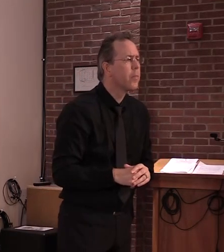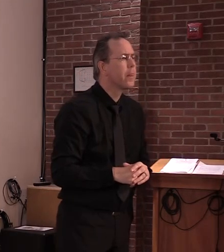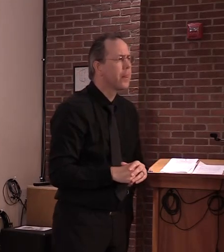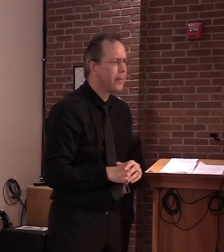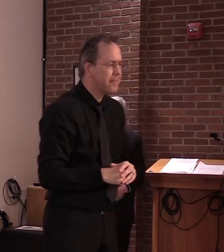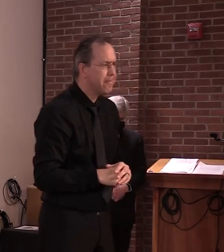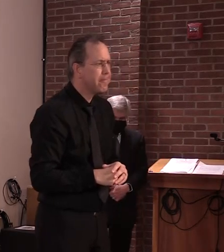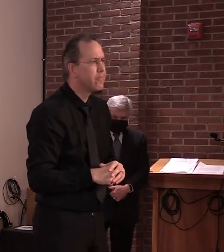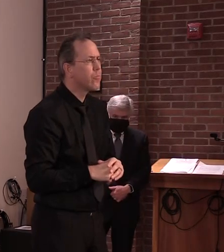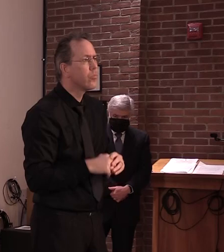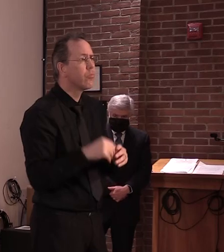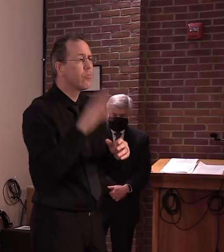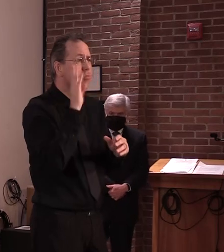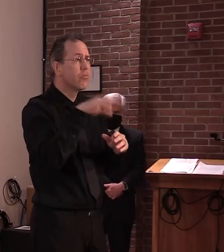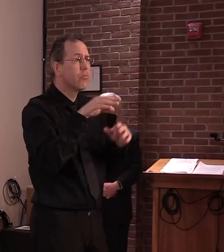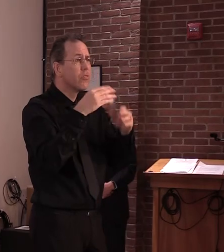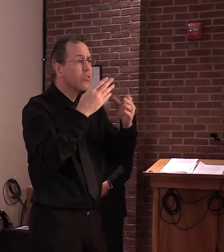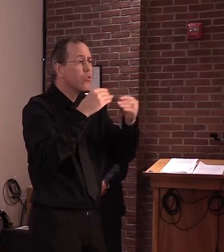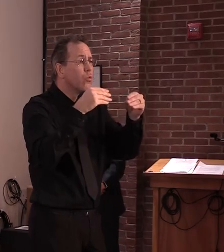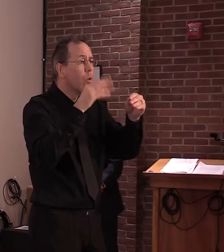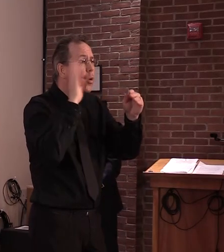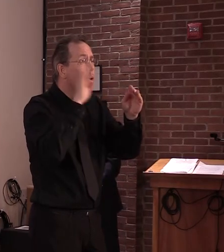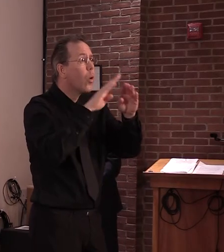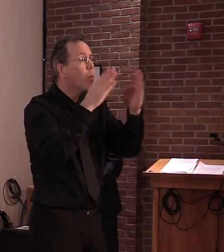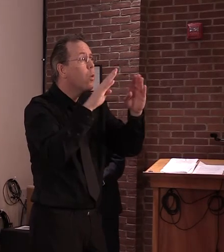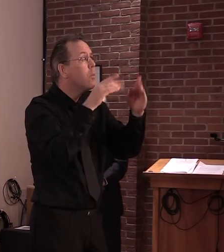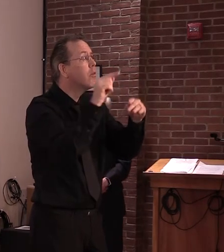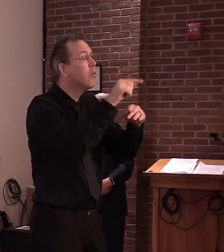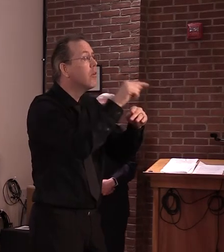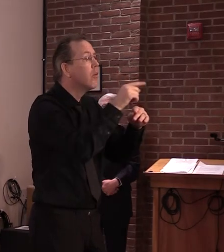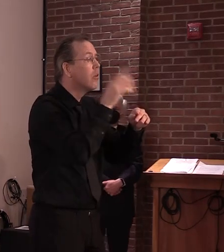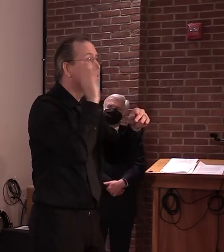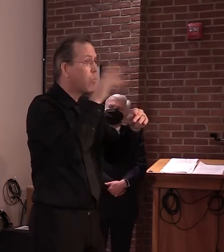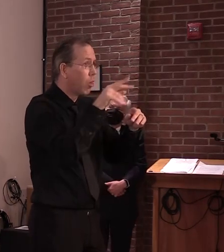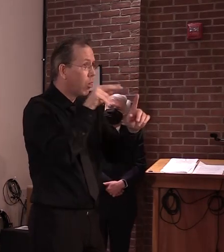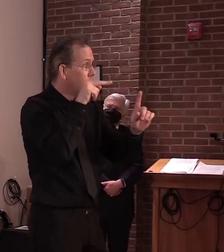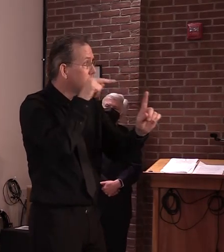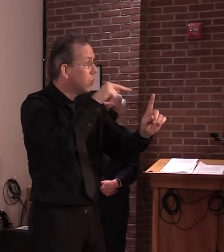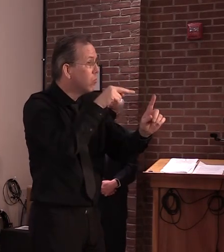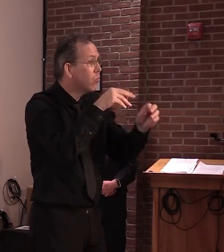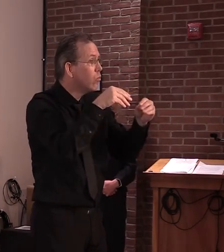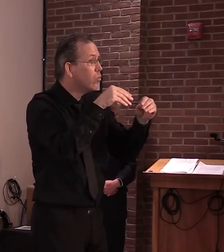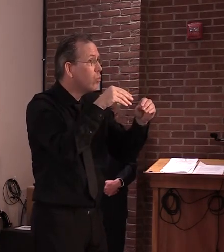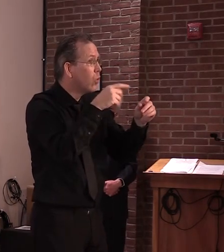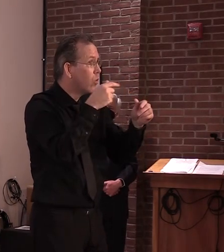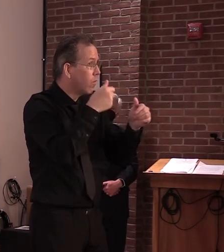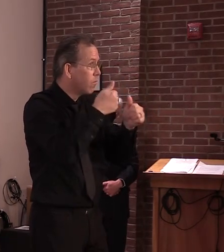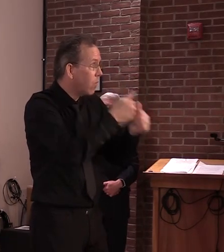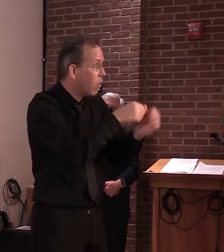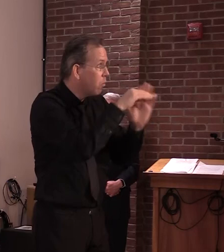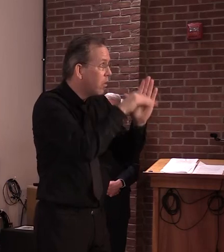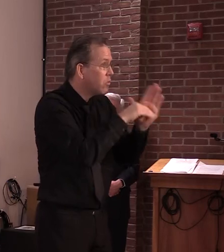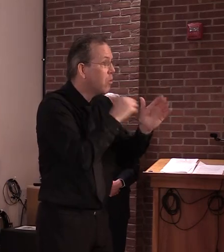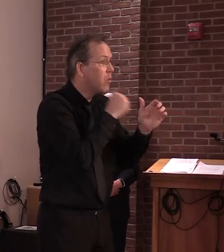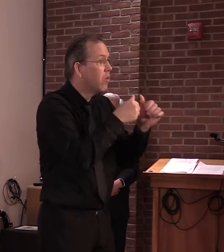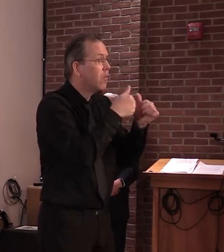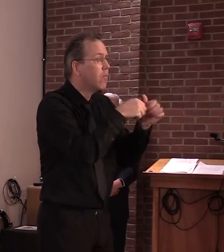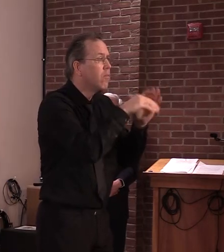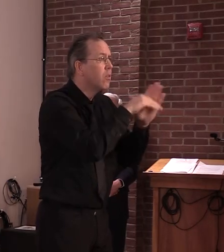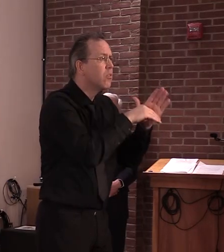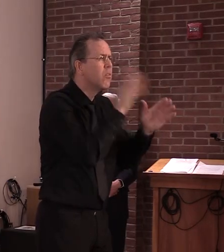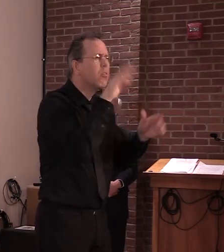any sort of compliance checks to make sure they're abiding by the order, similar to what you did with the hotels at the beginning of the pandemic?